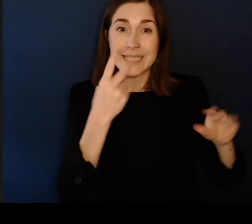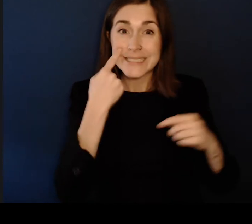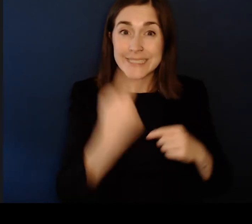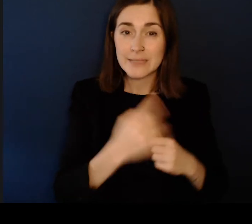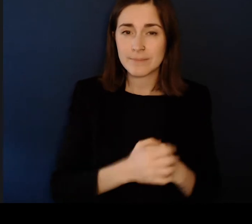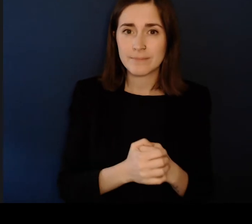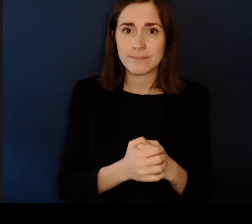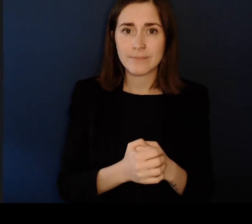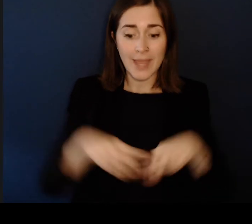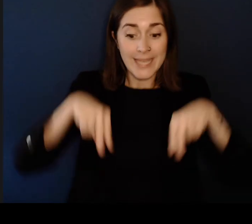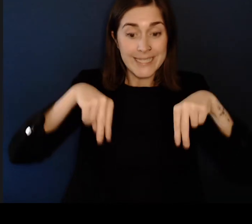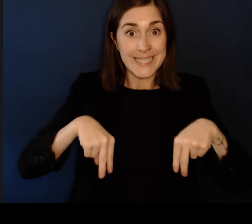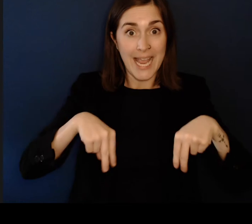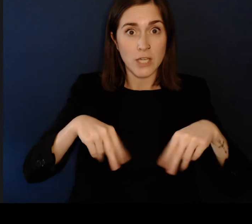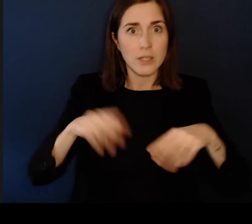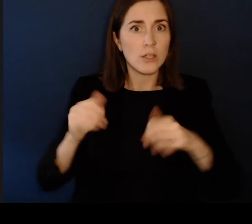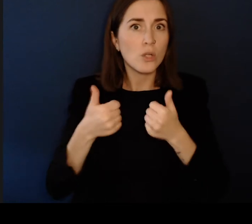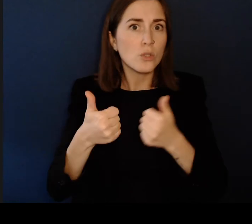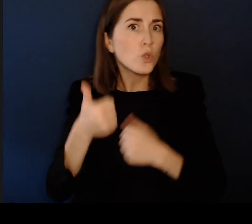Stand on their preferred side